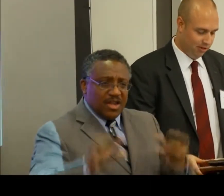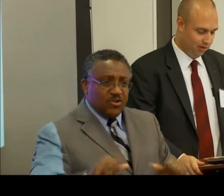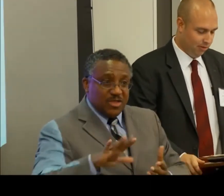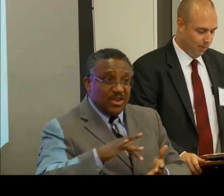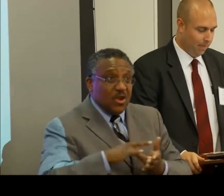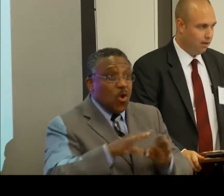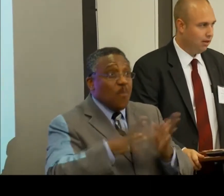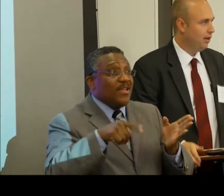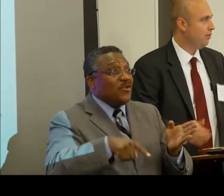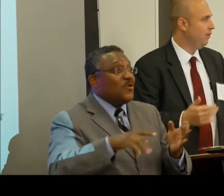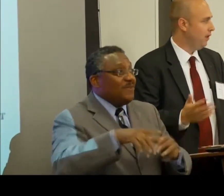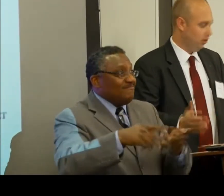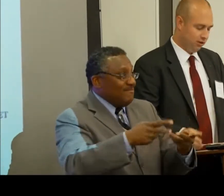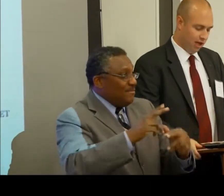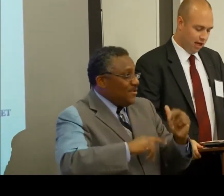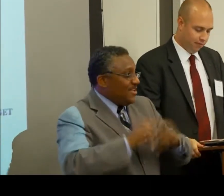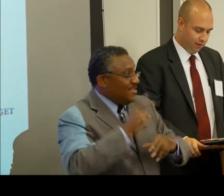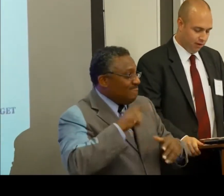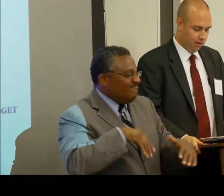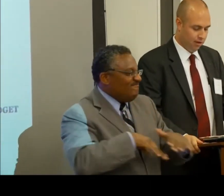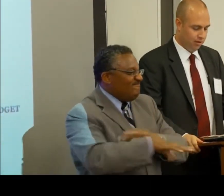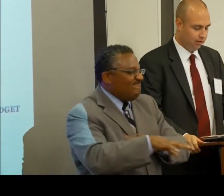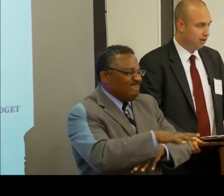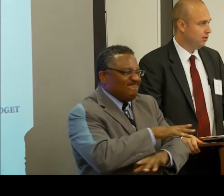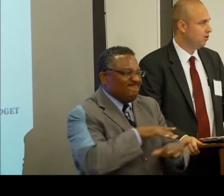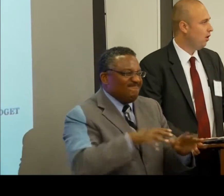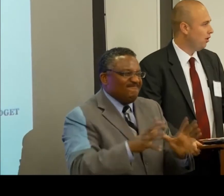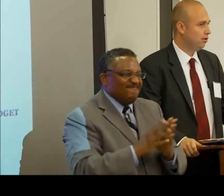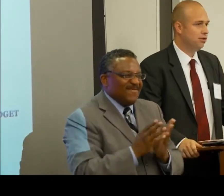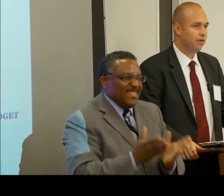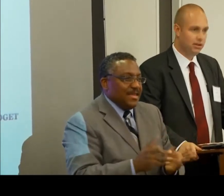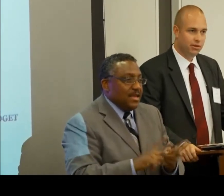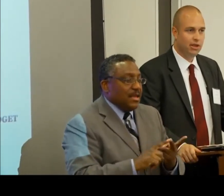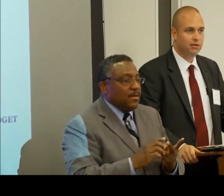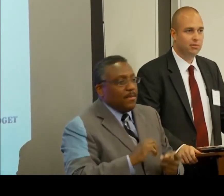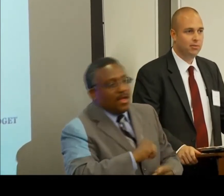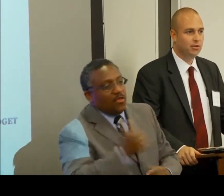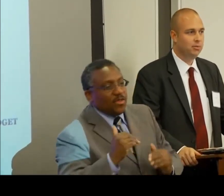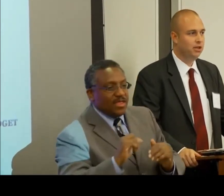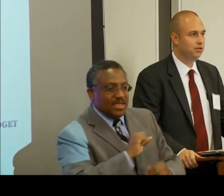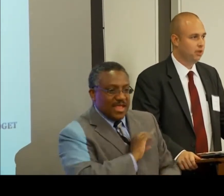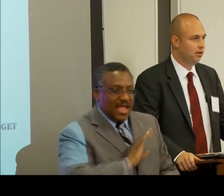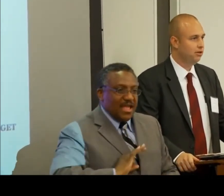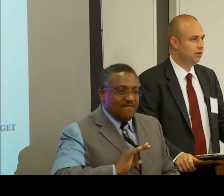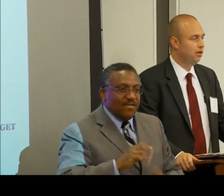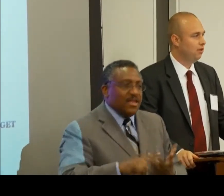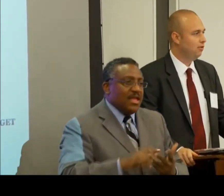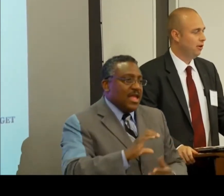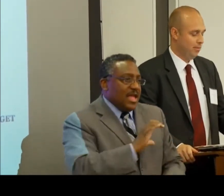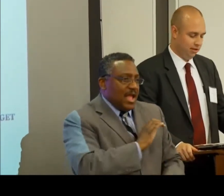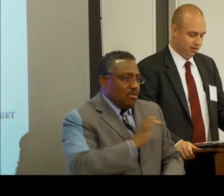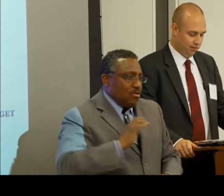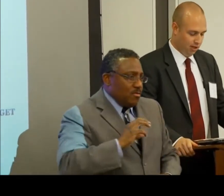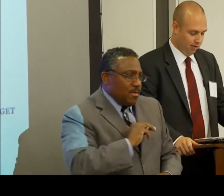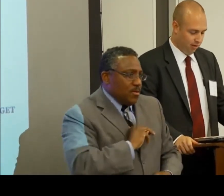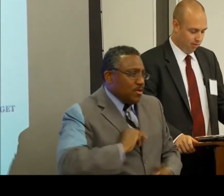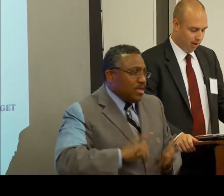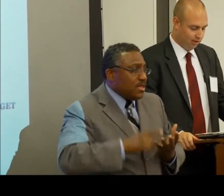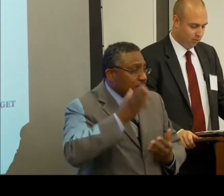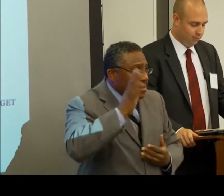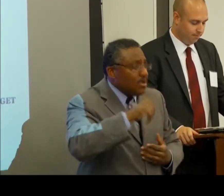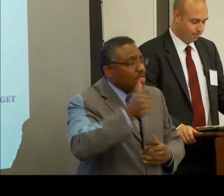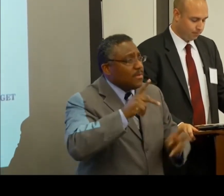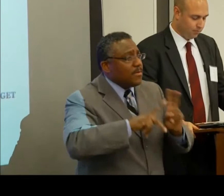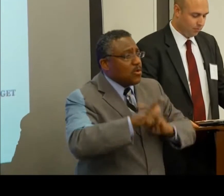this beautiful space and thank my fellow staff, discussions, authors, advisory council members, speakers and others who have helped make this event